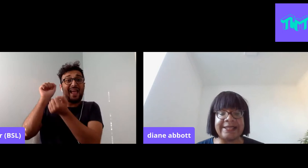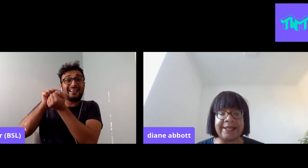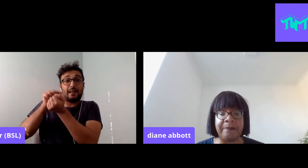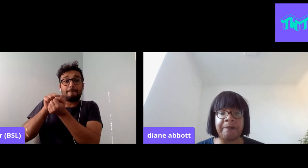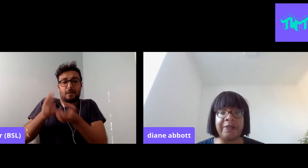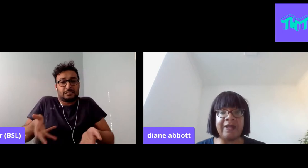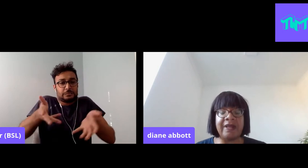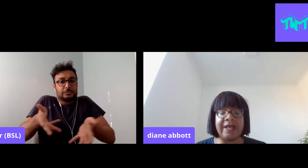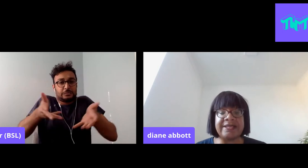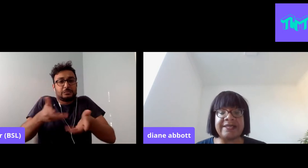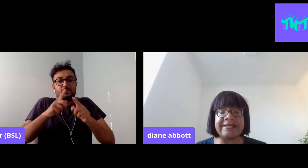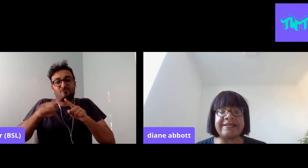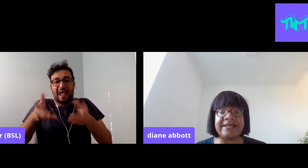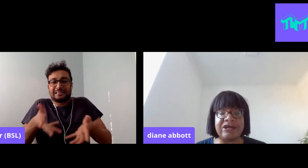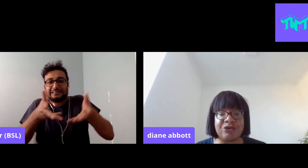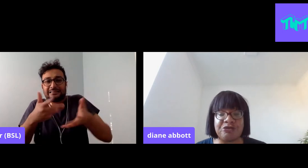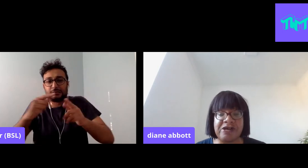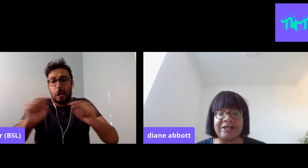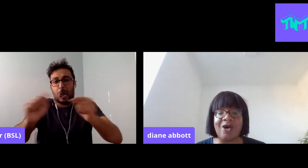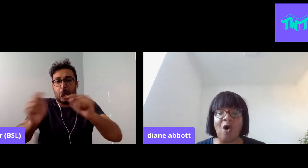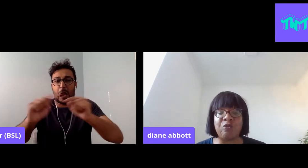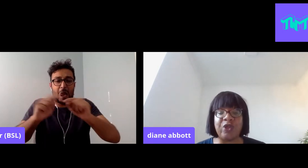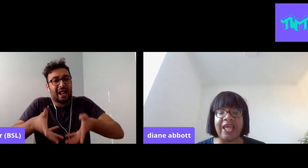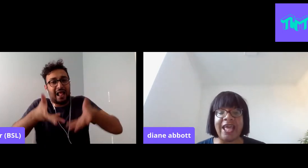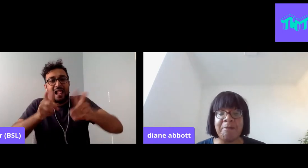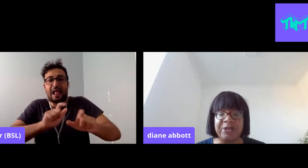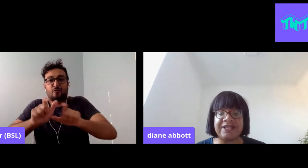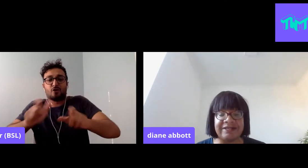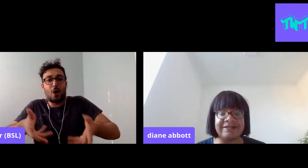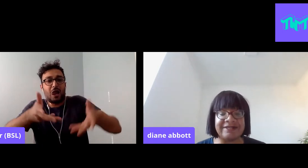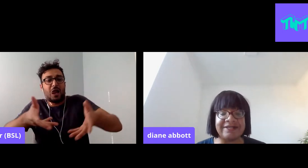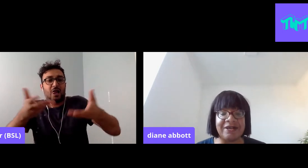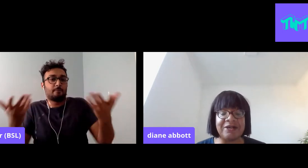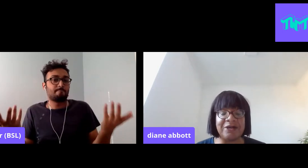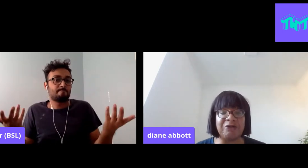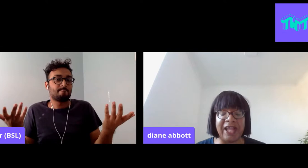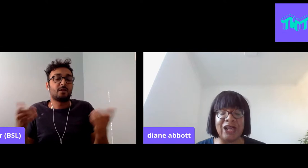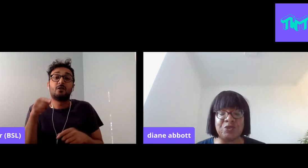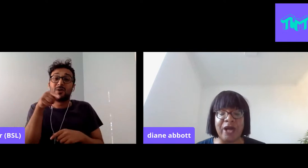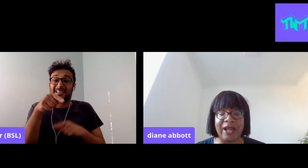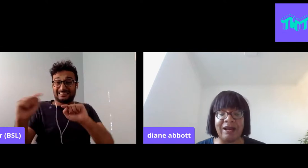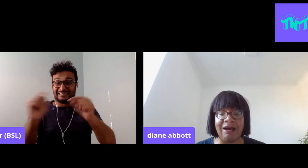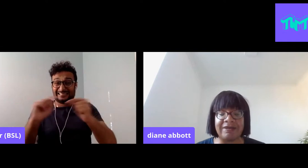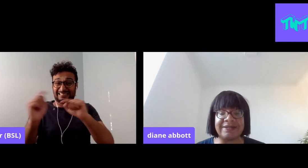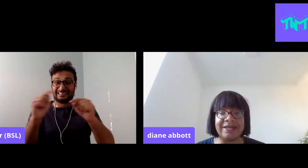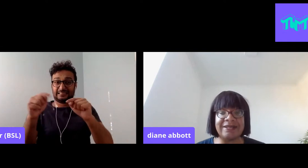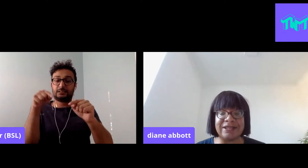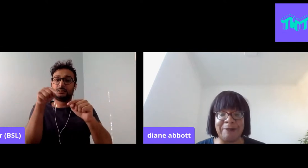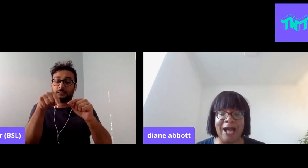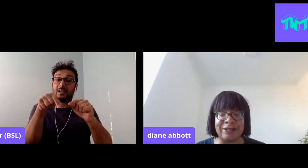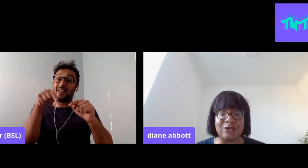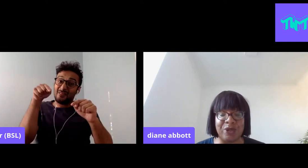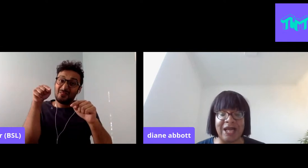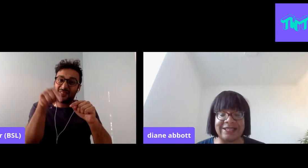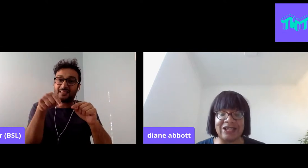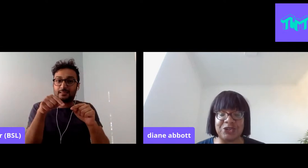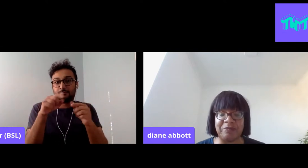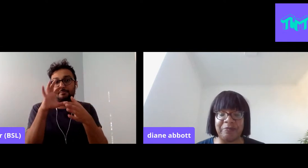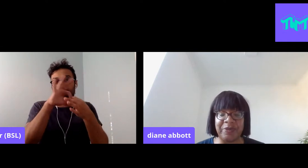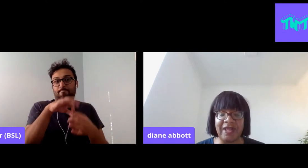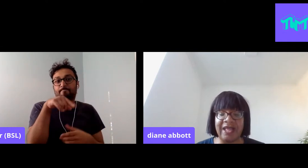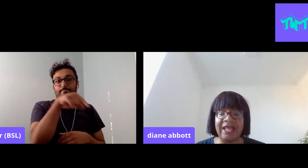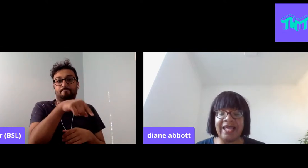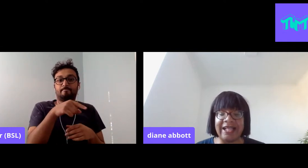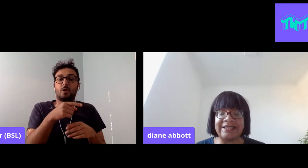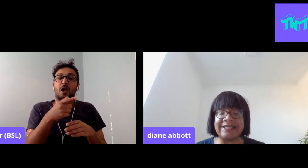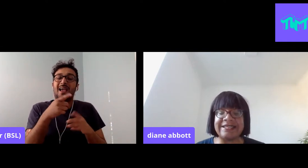antagonism is the secret of the impotence of the English working class, despite its organisation.